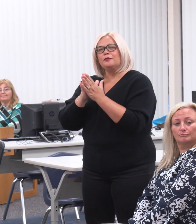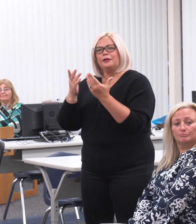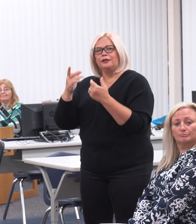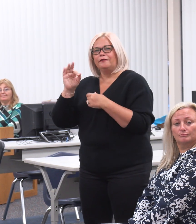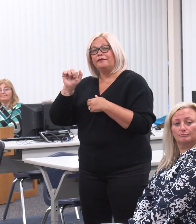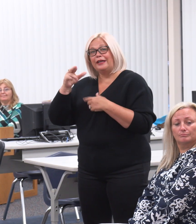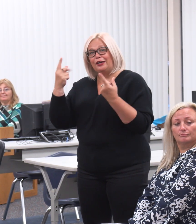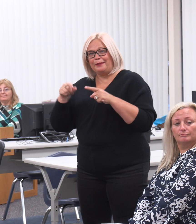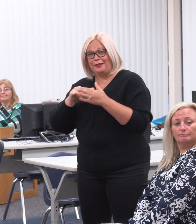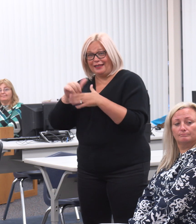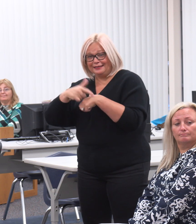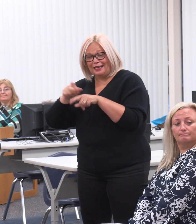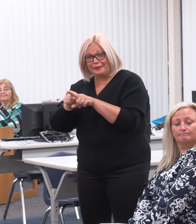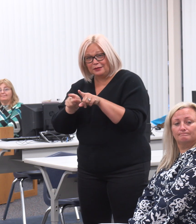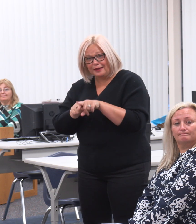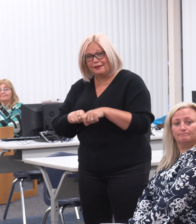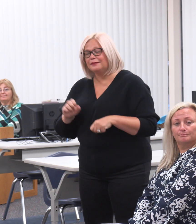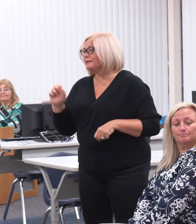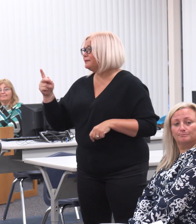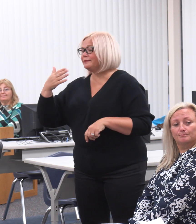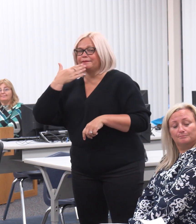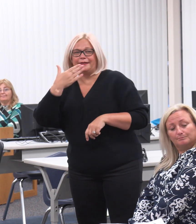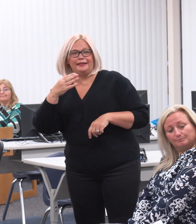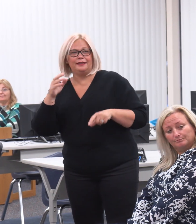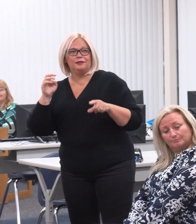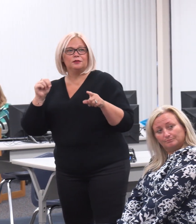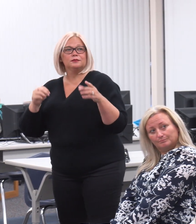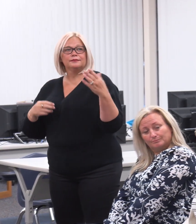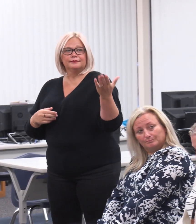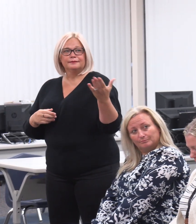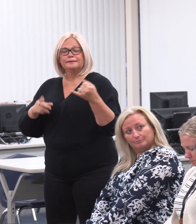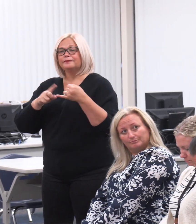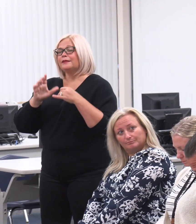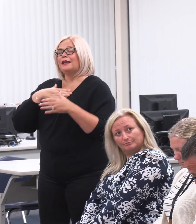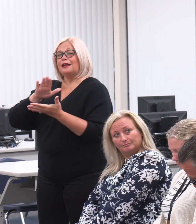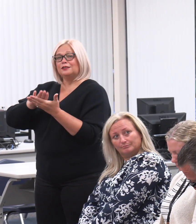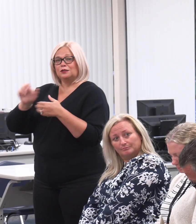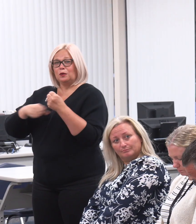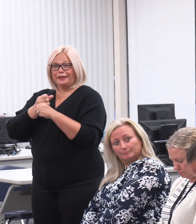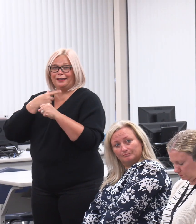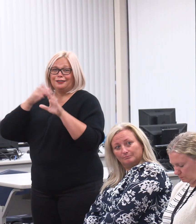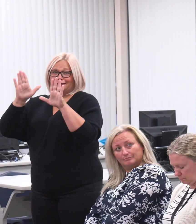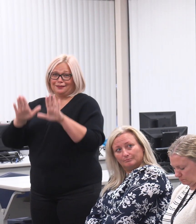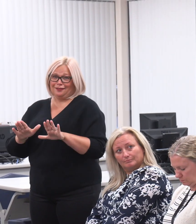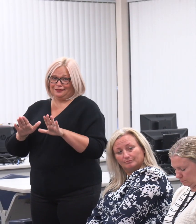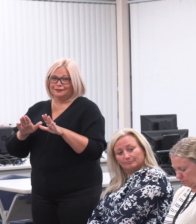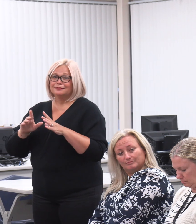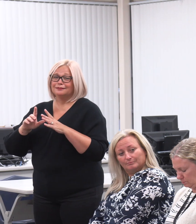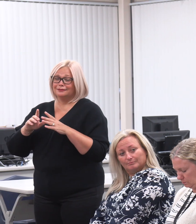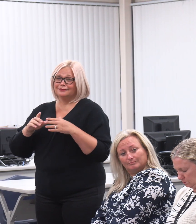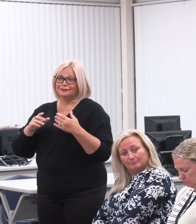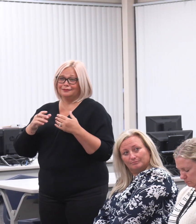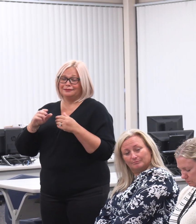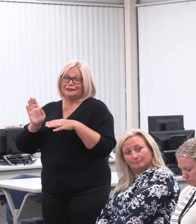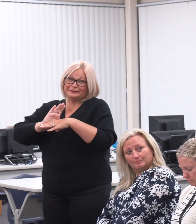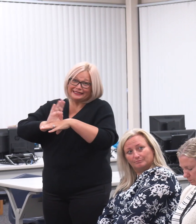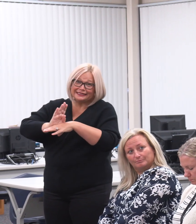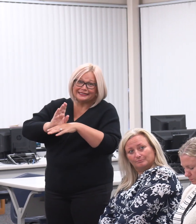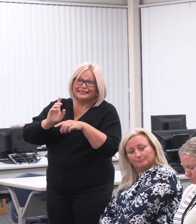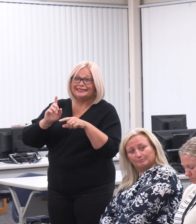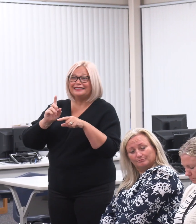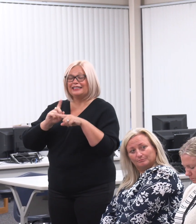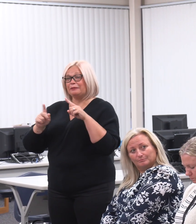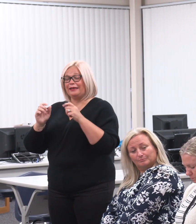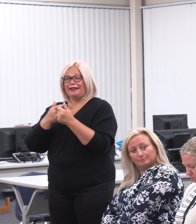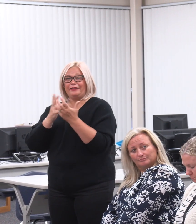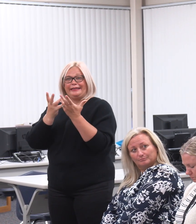time as well. Thank you. Mrs. Kozak? Our school year is also off to a great start. It's been busy, but everything is starting